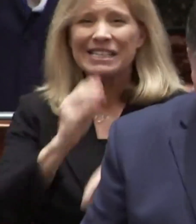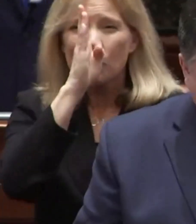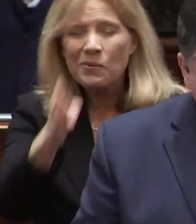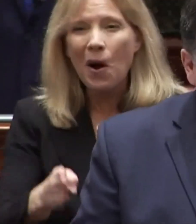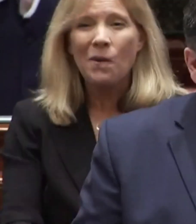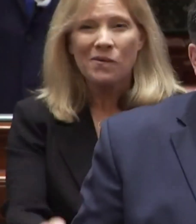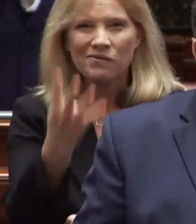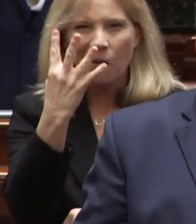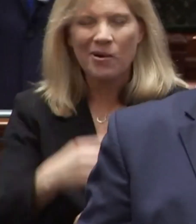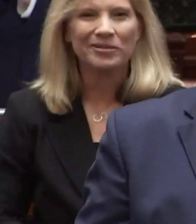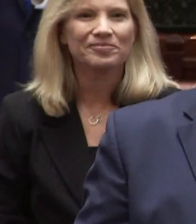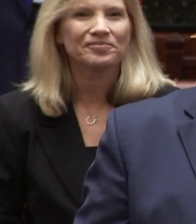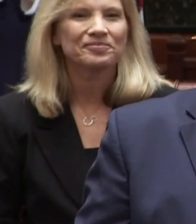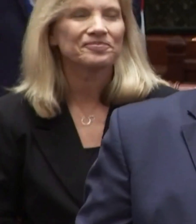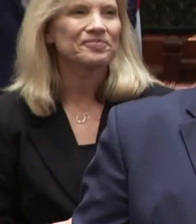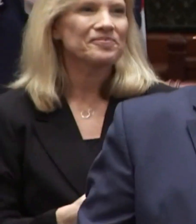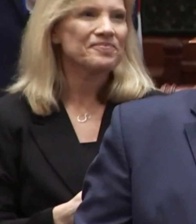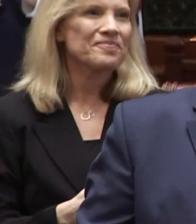row.